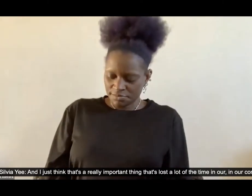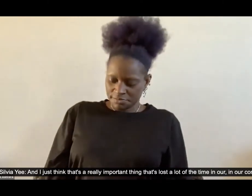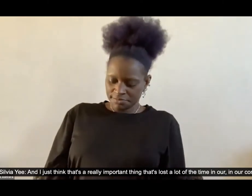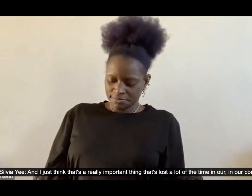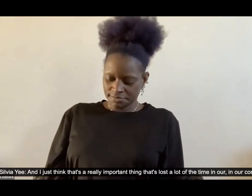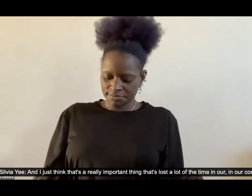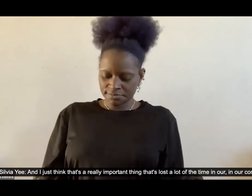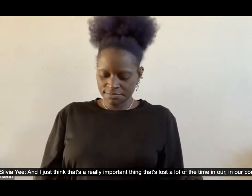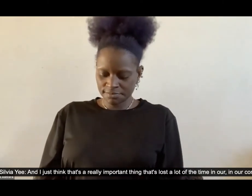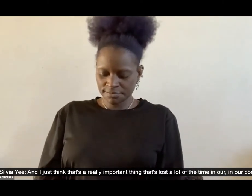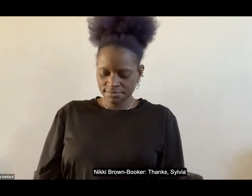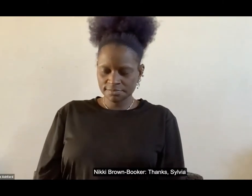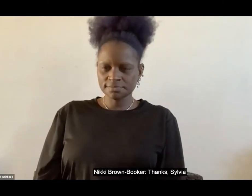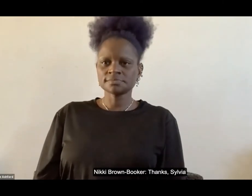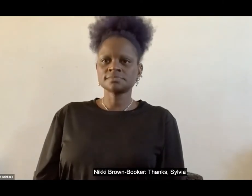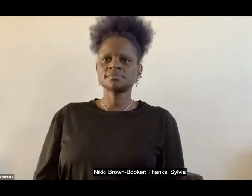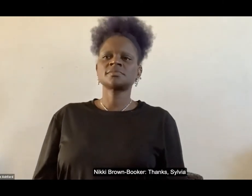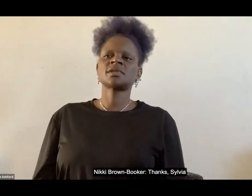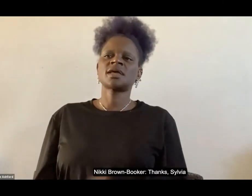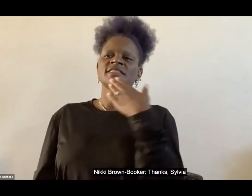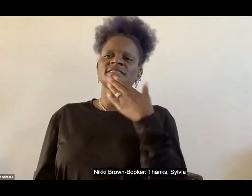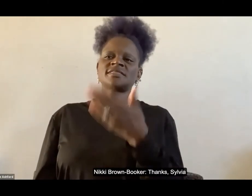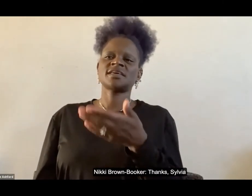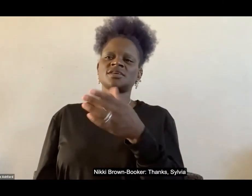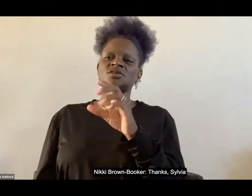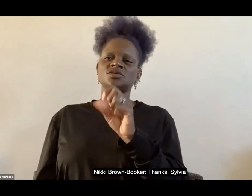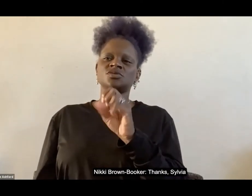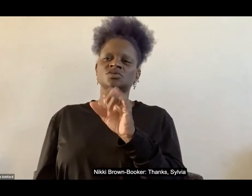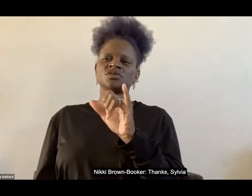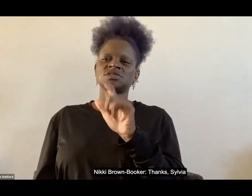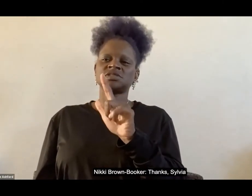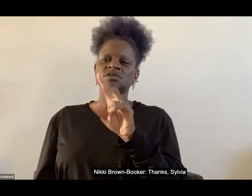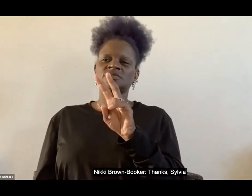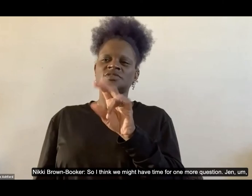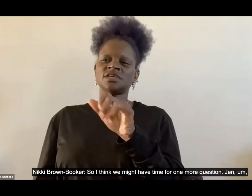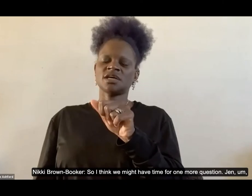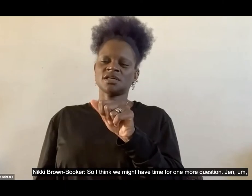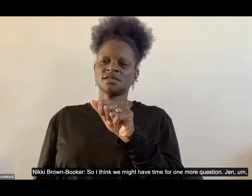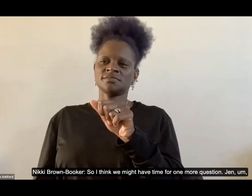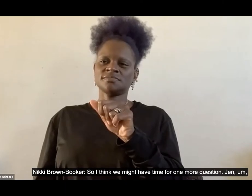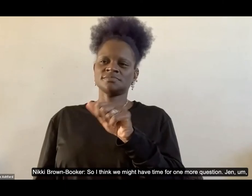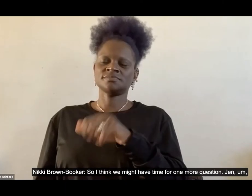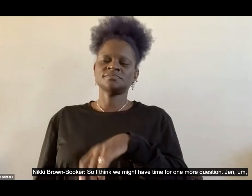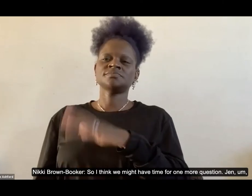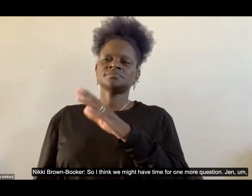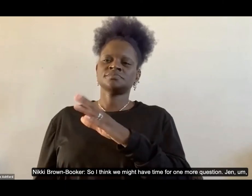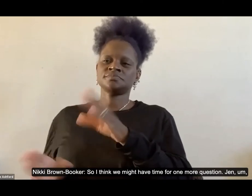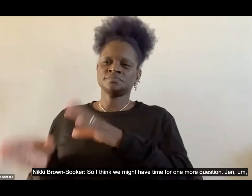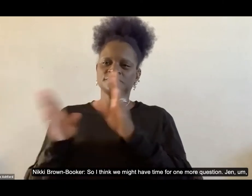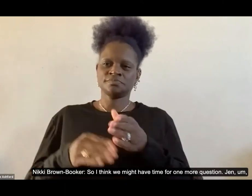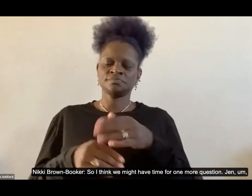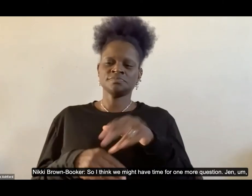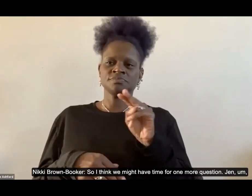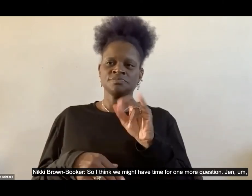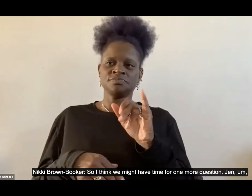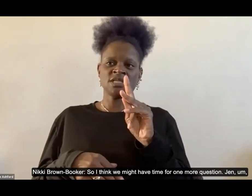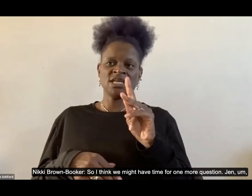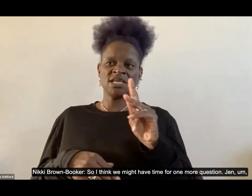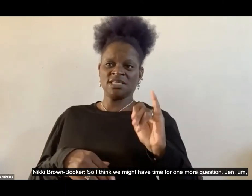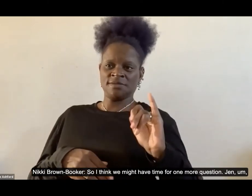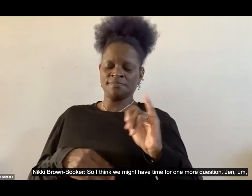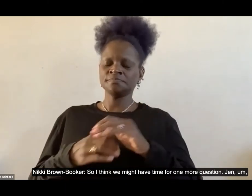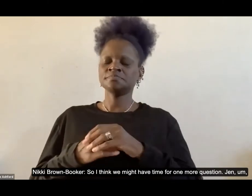um thanks sylvia um so i think we might have time for